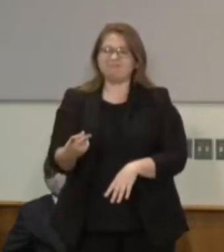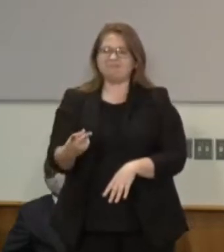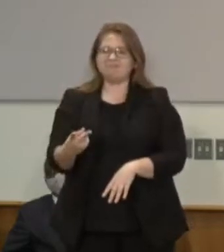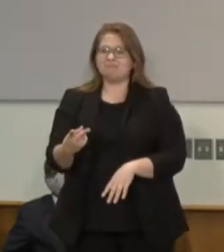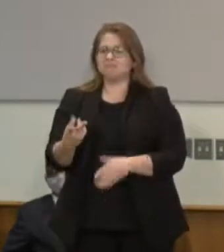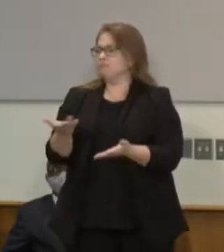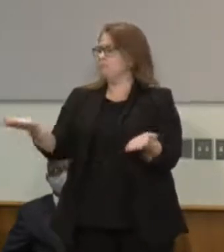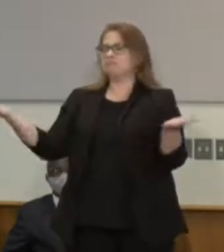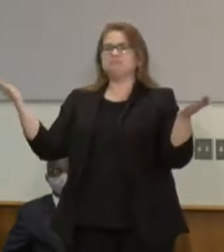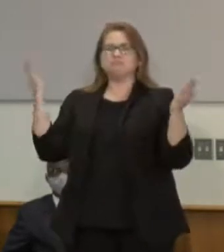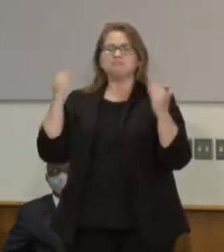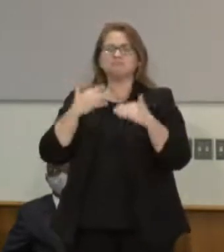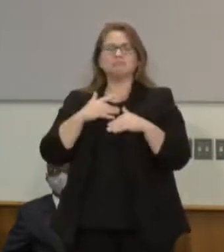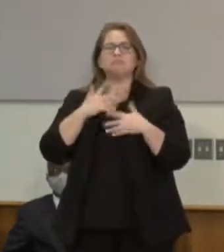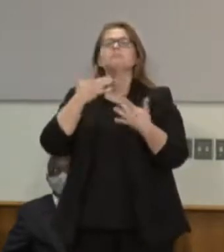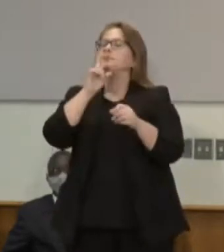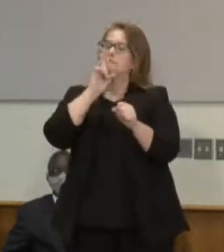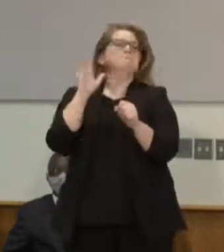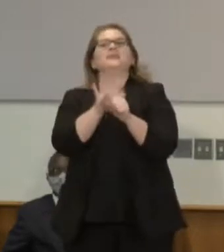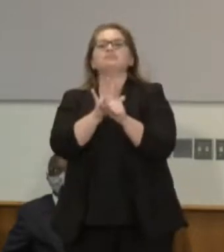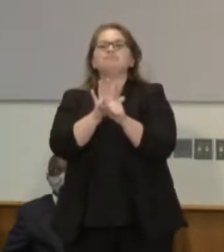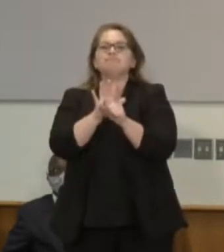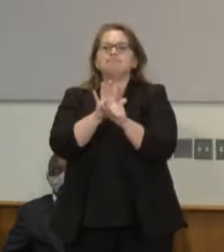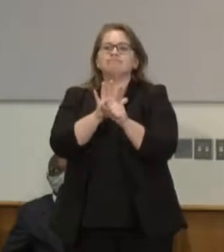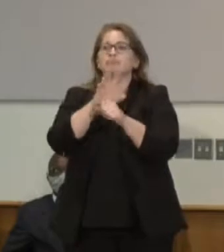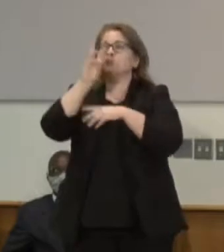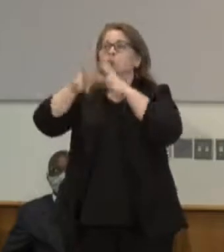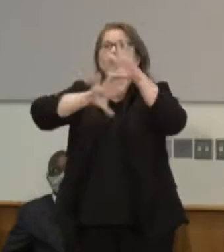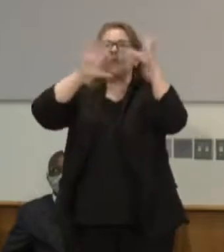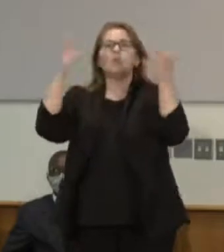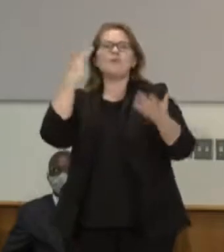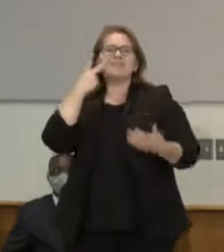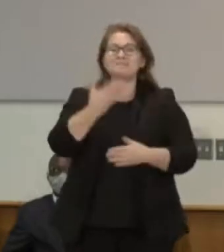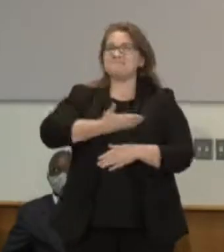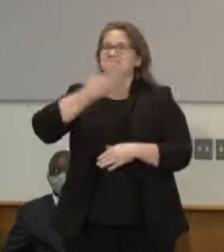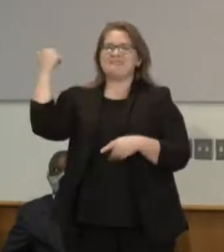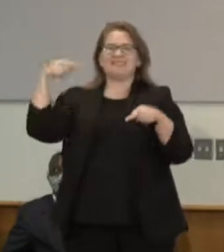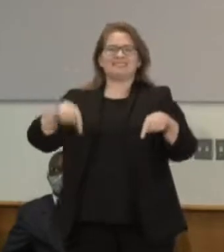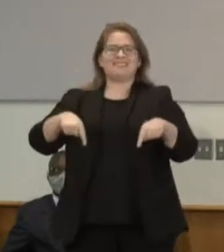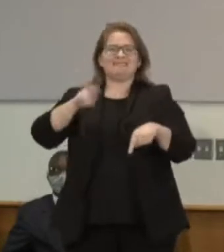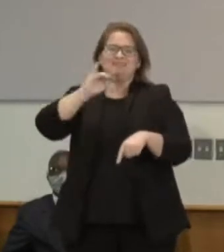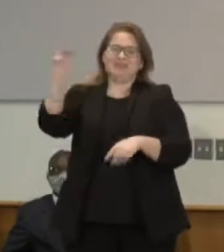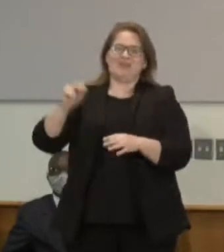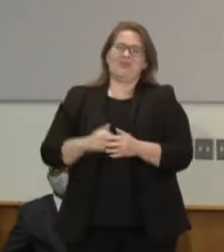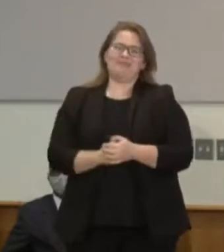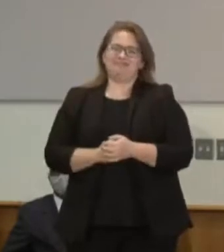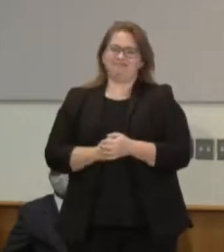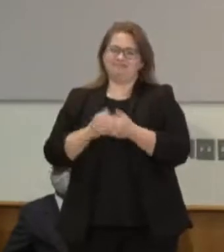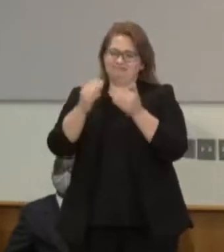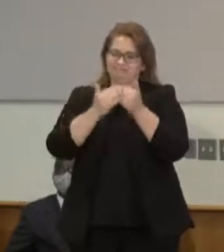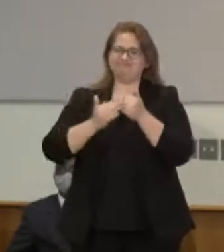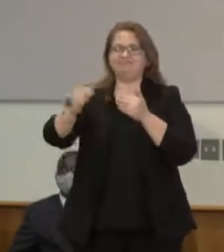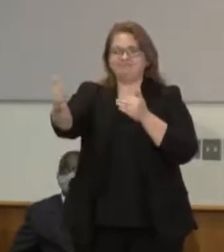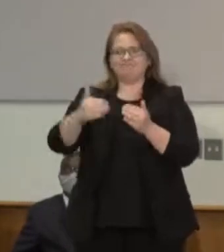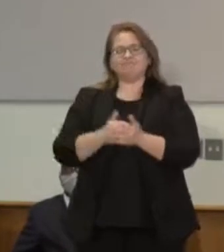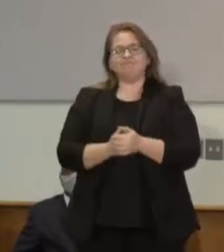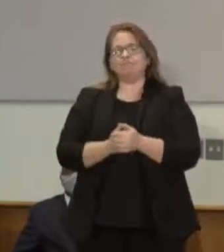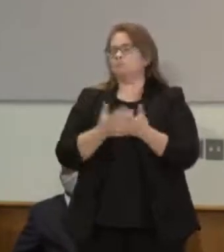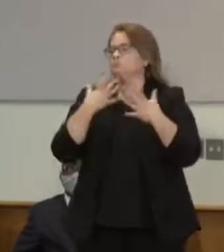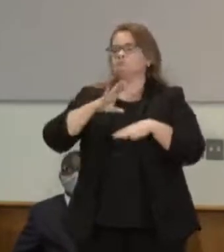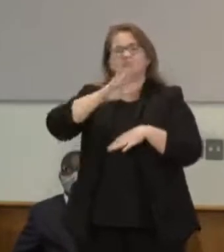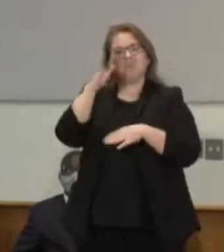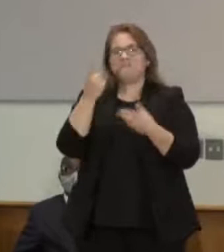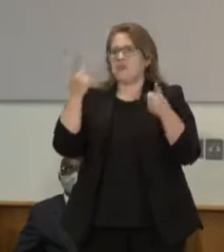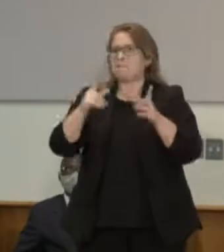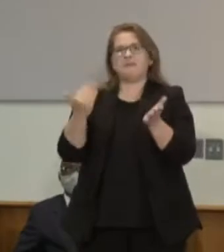the world sees the best of Minnesota, making sure that never again will we allow what had happened to continue on. There are going